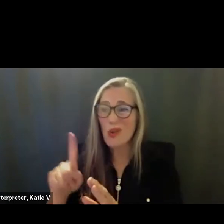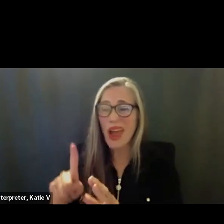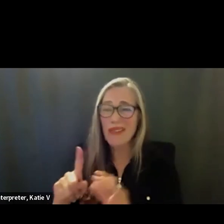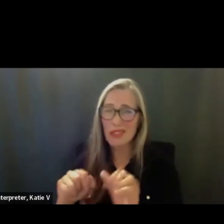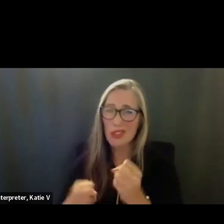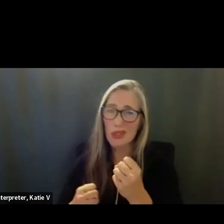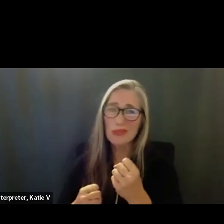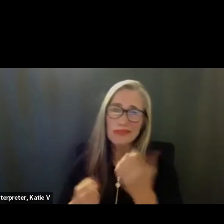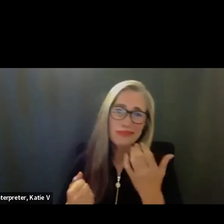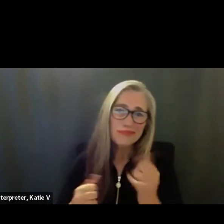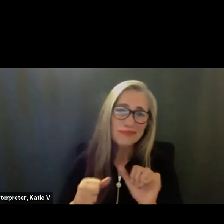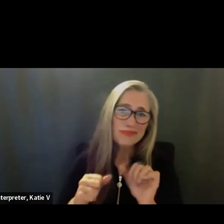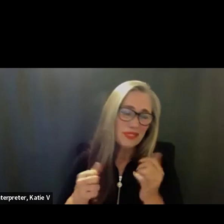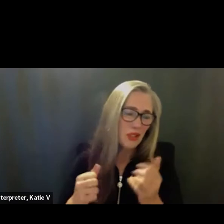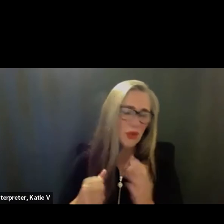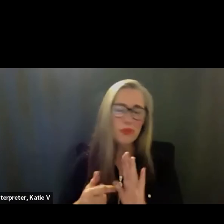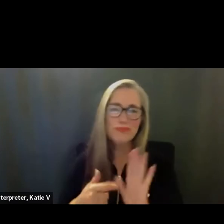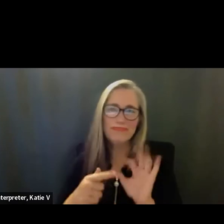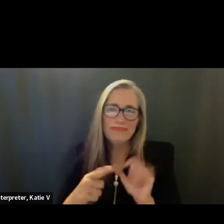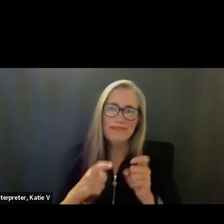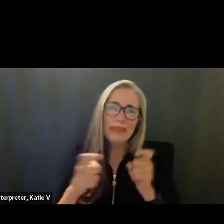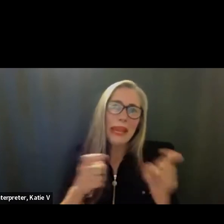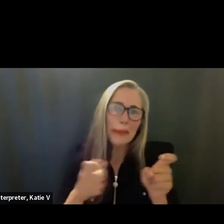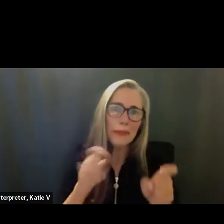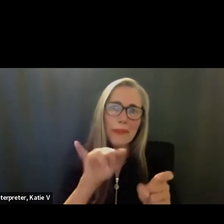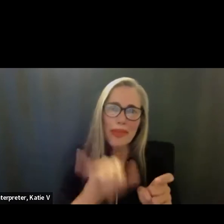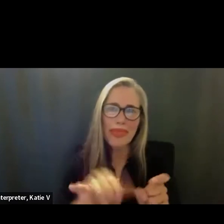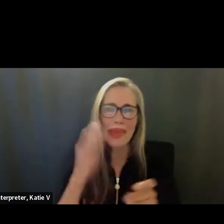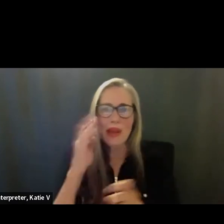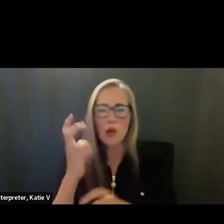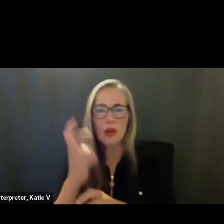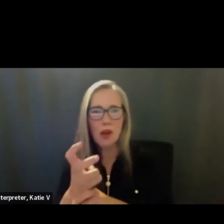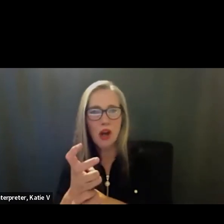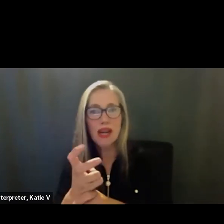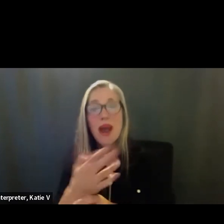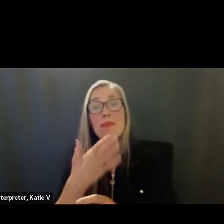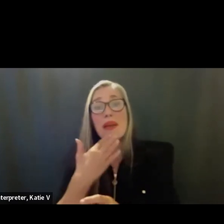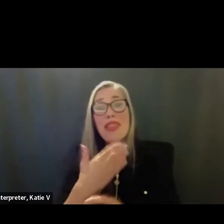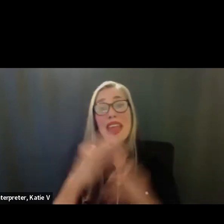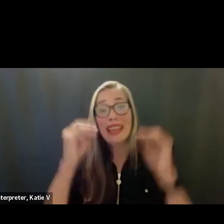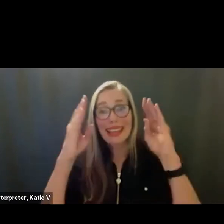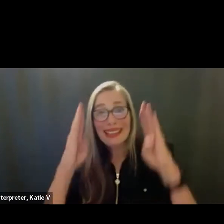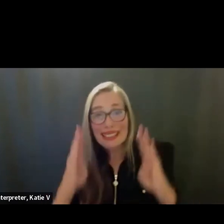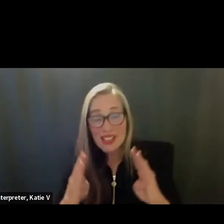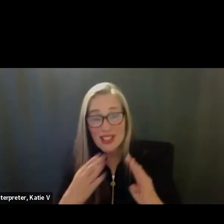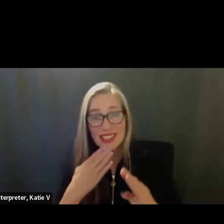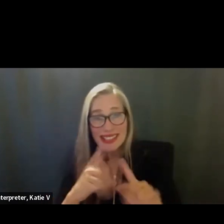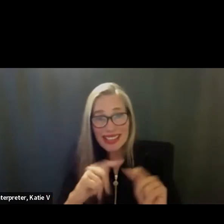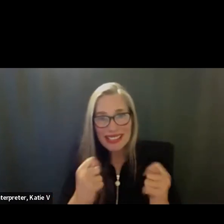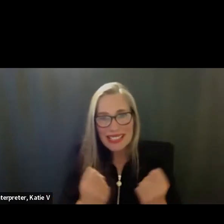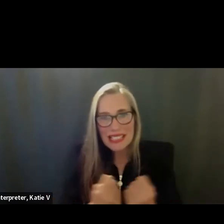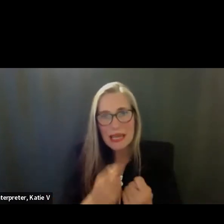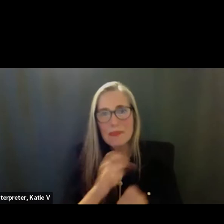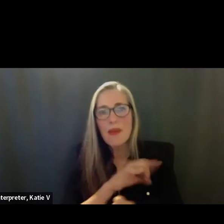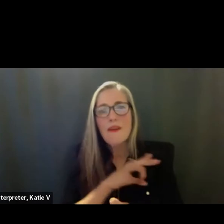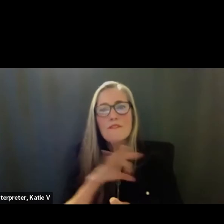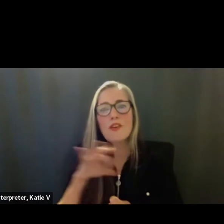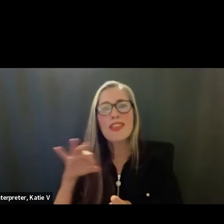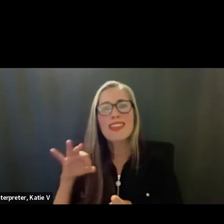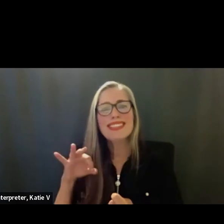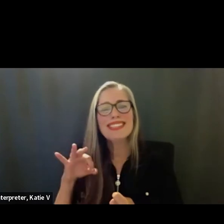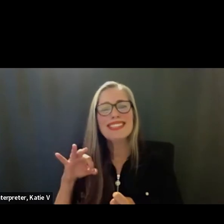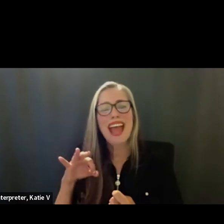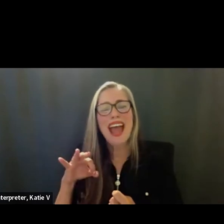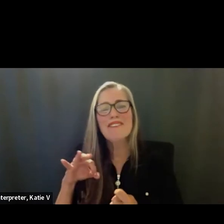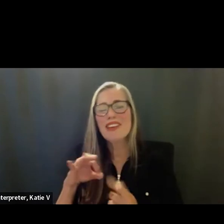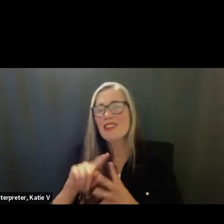to also thank the superintendent and the team and all of the people who participated in the staff kickoff